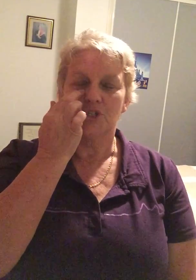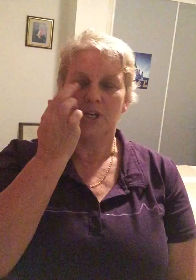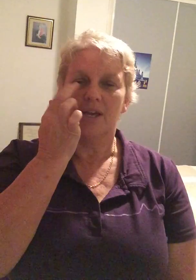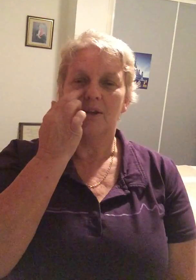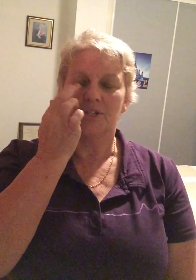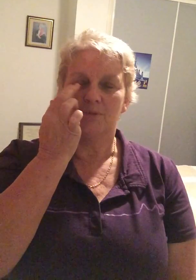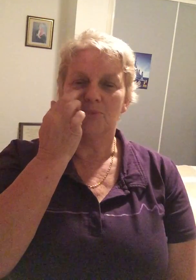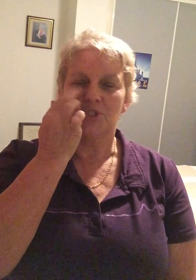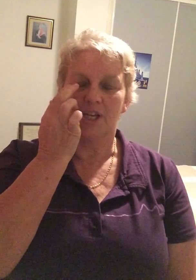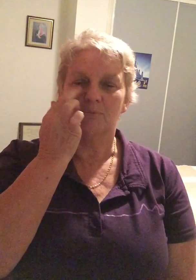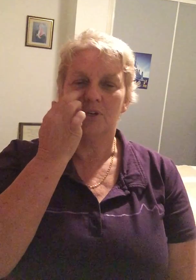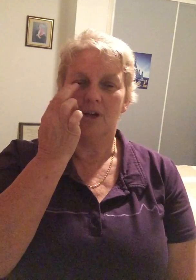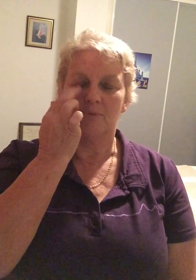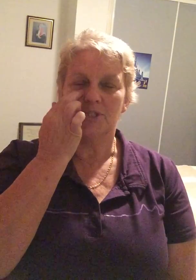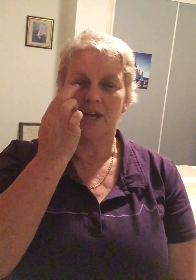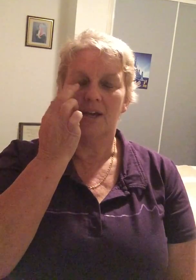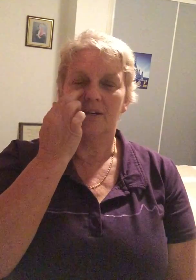just say a simple statement I'm sad